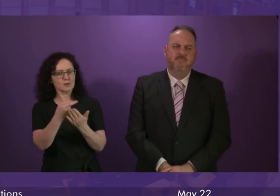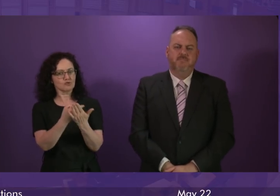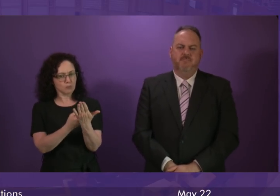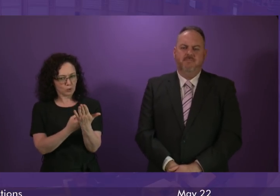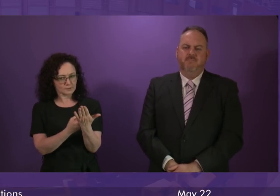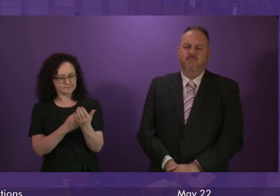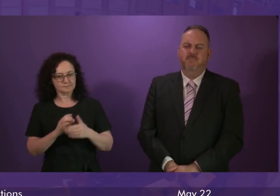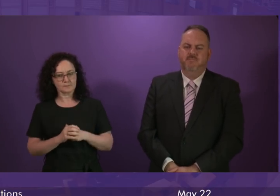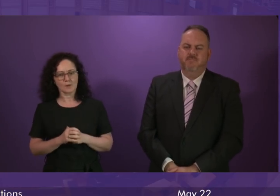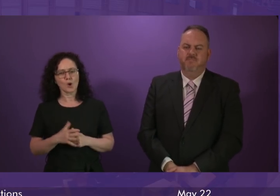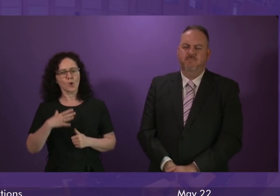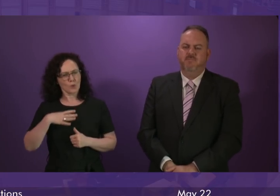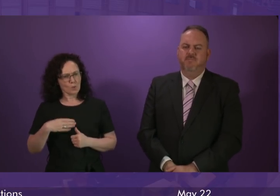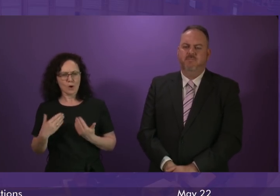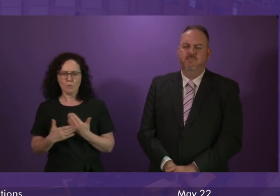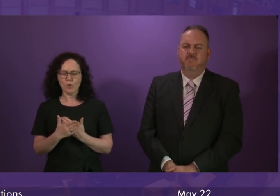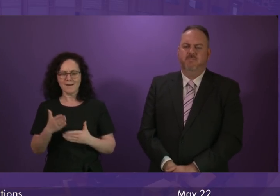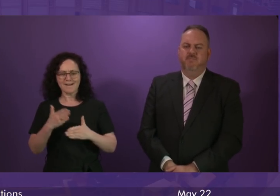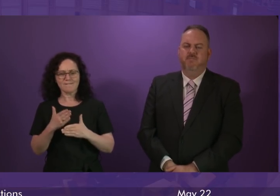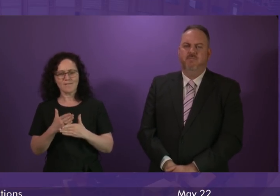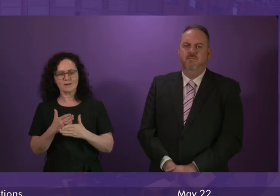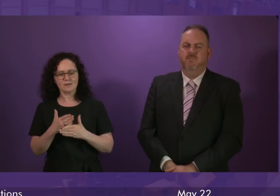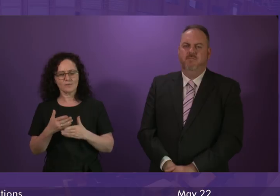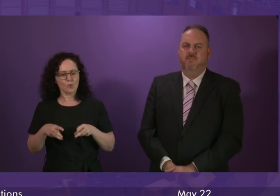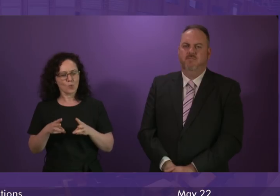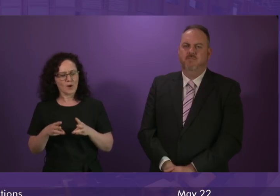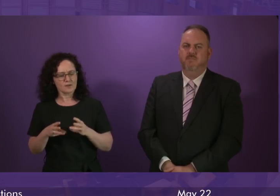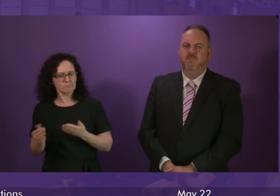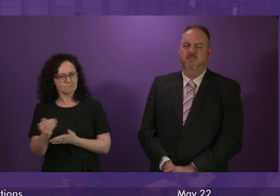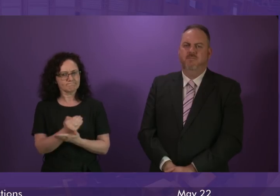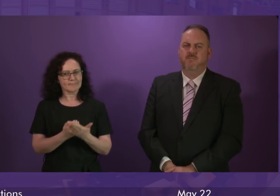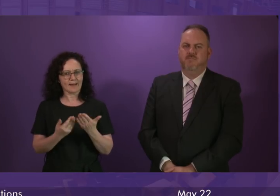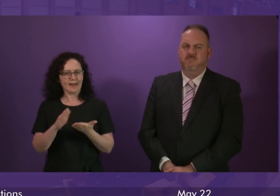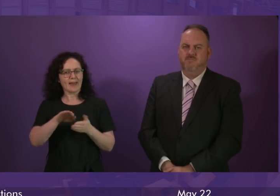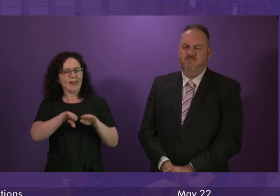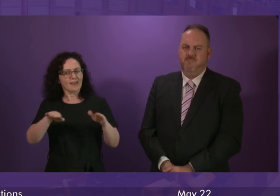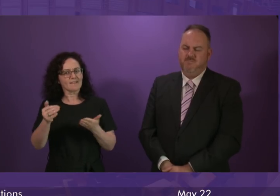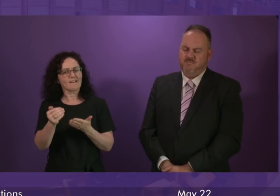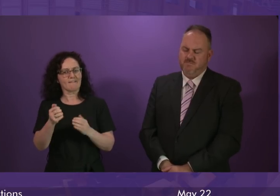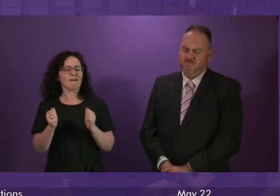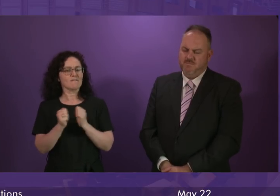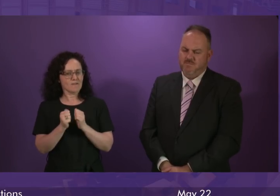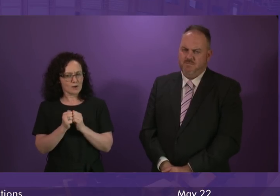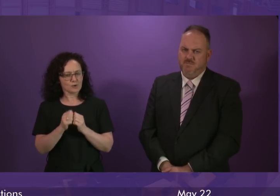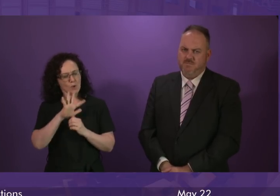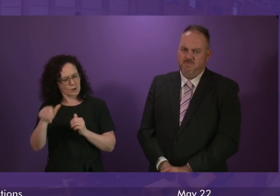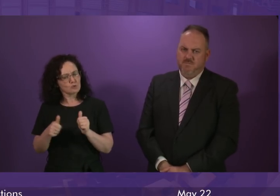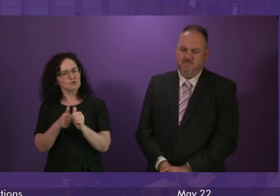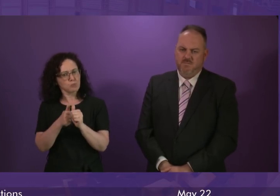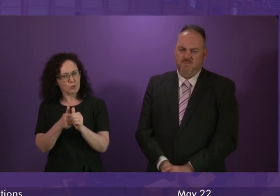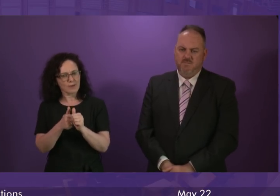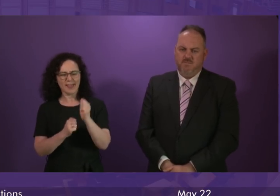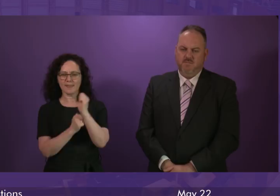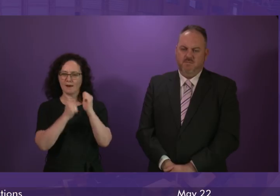We are interested in more effective ways to capture land value uplifts to pay for enabling infrastructure, but as the Commission notes, this is a very